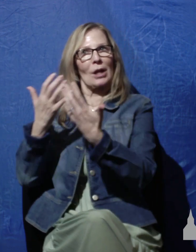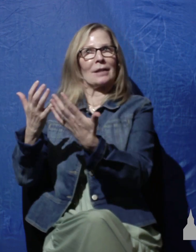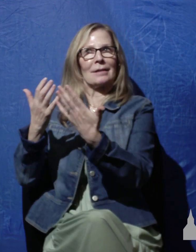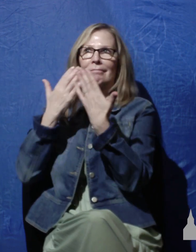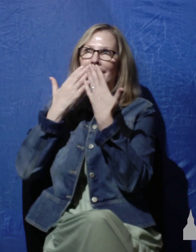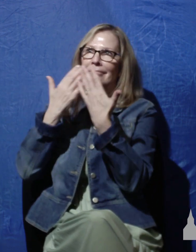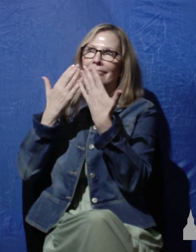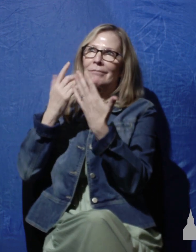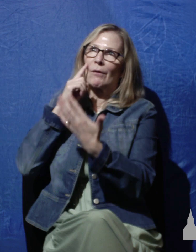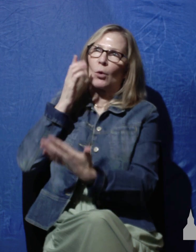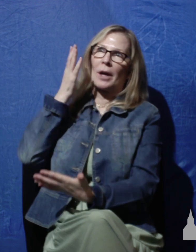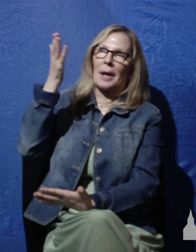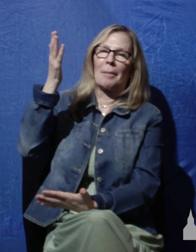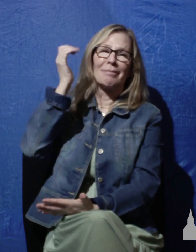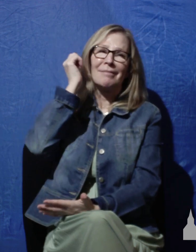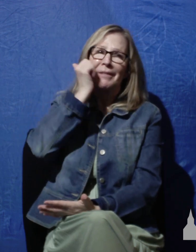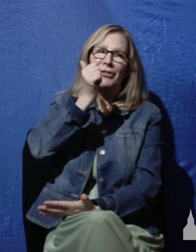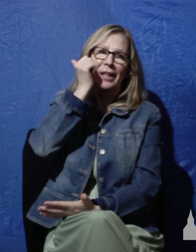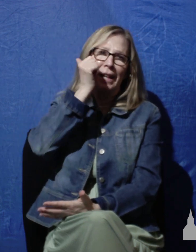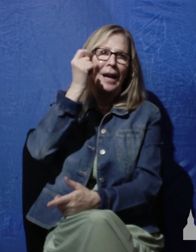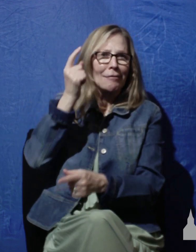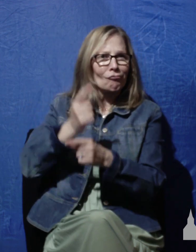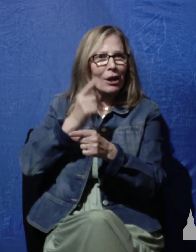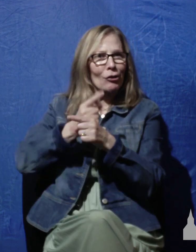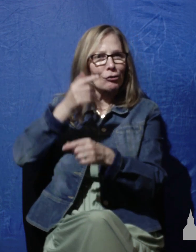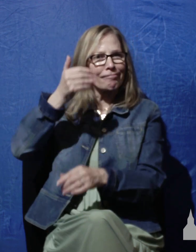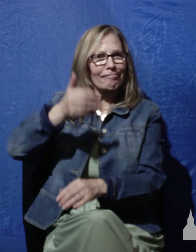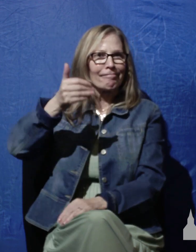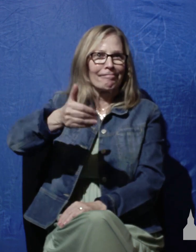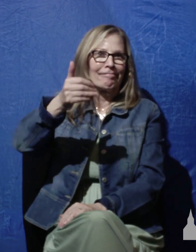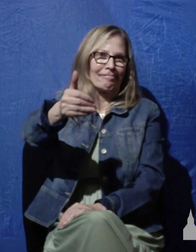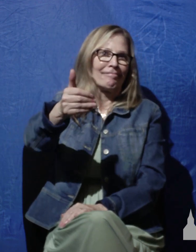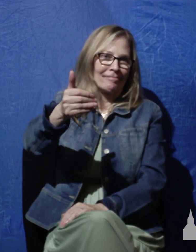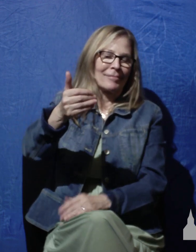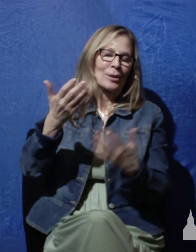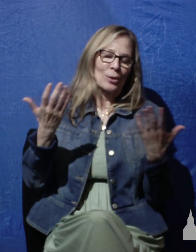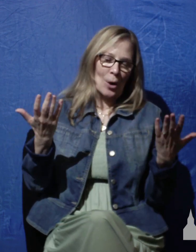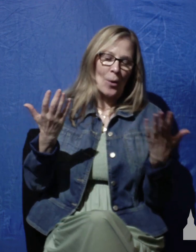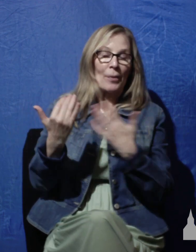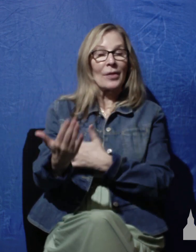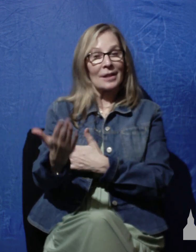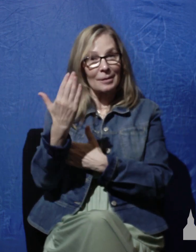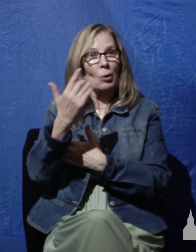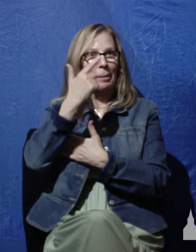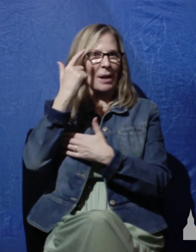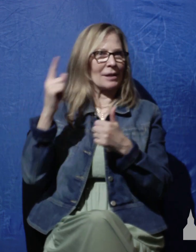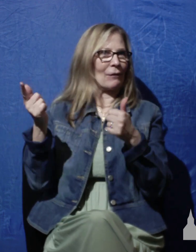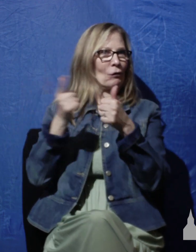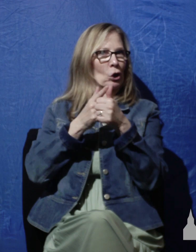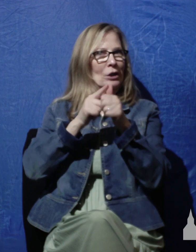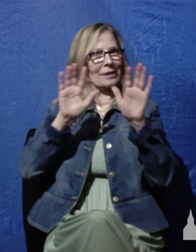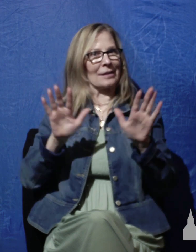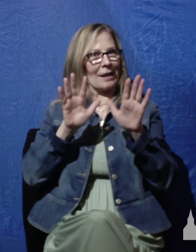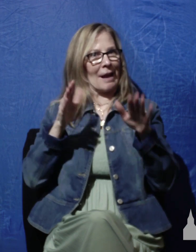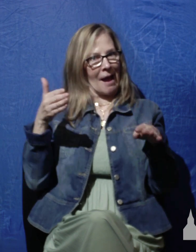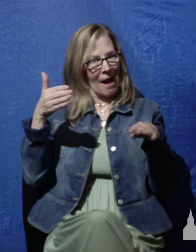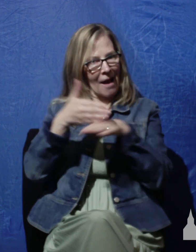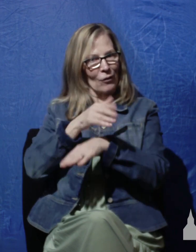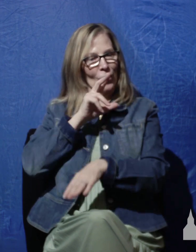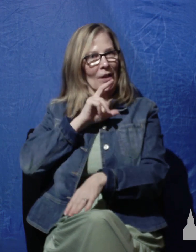on a daily, regular basis. And so this morning, in light of it being the first Sunday after Thanksgiving Day, I want